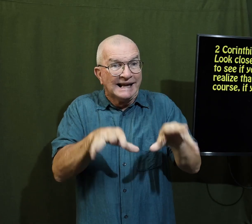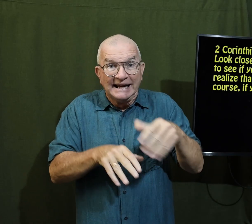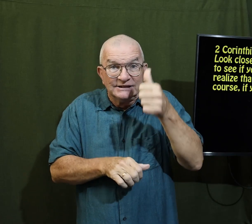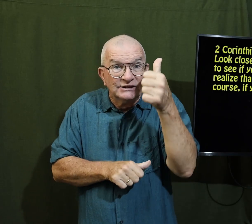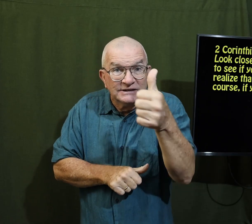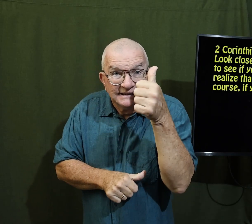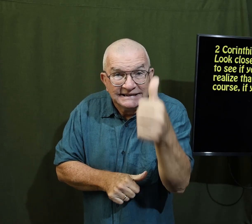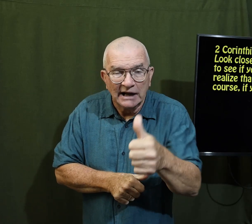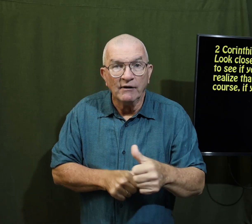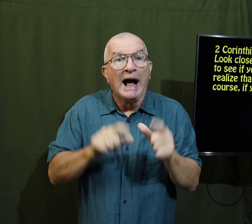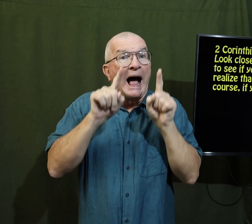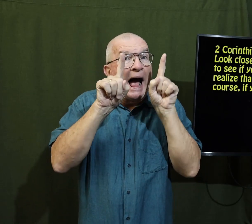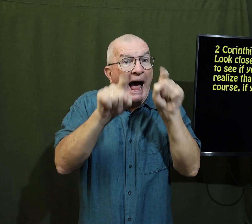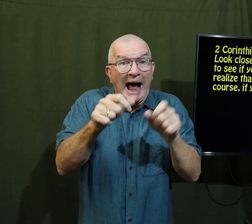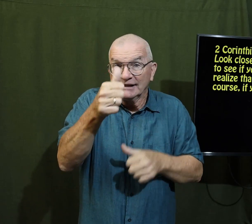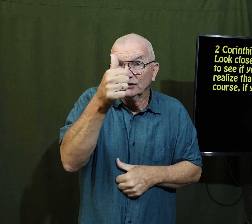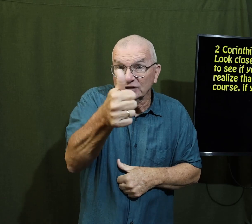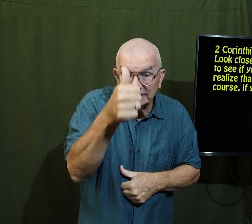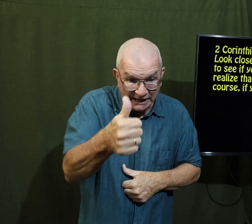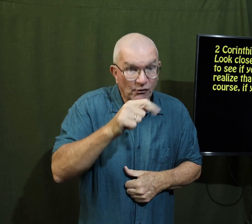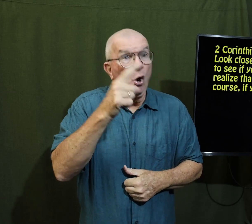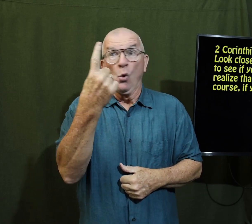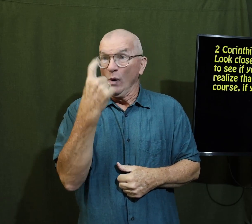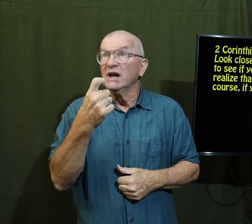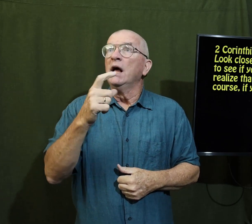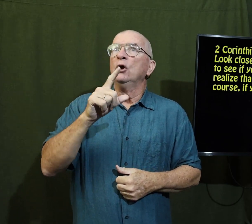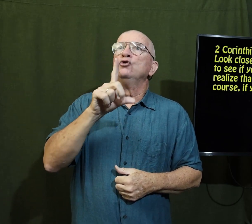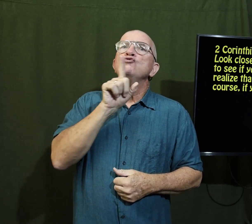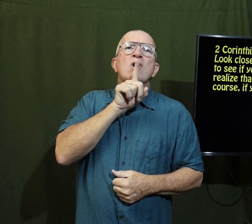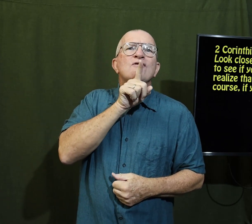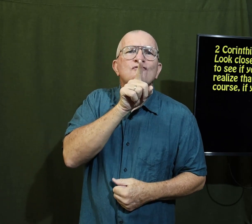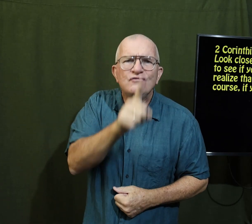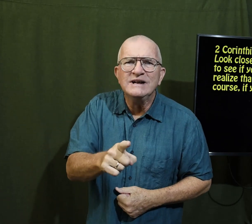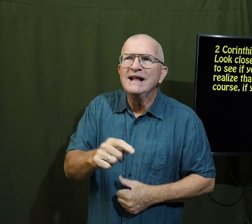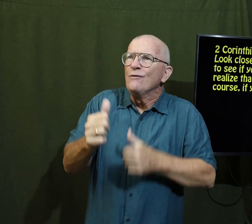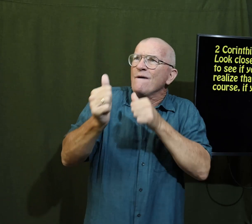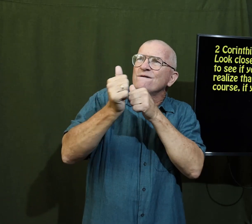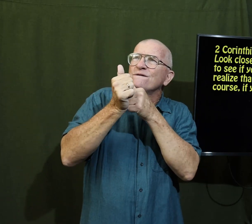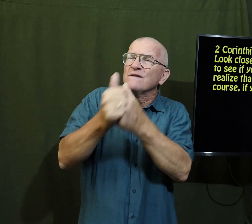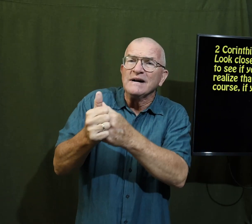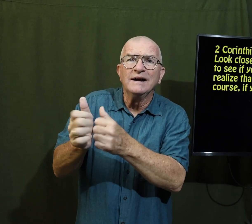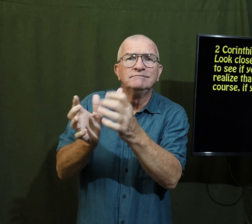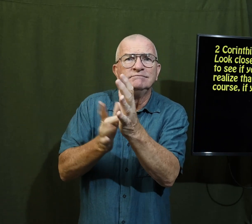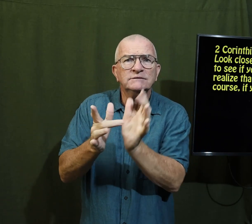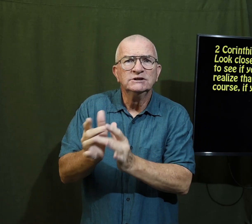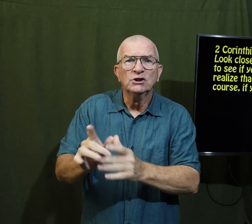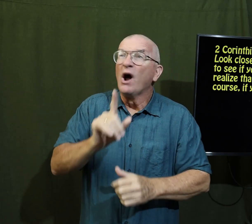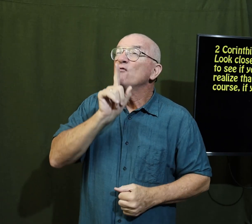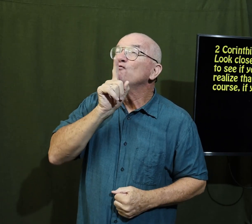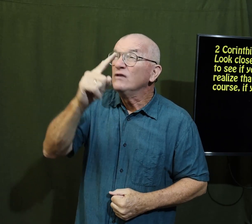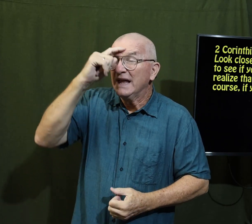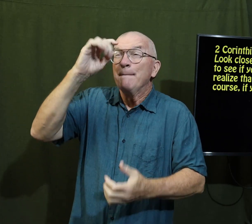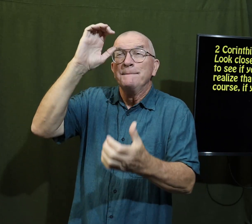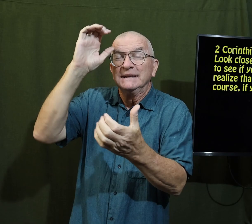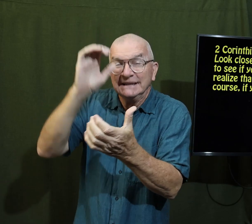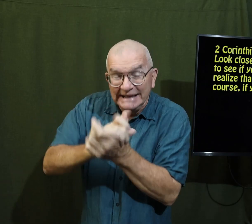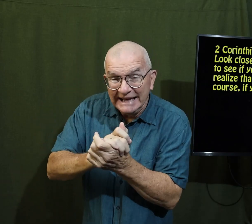test yourselves ask yourself do I really follow Jesus Christ do I really